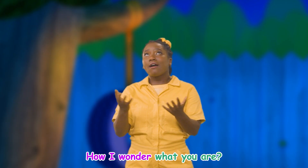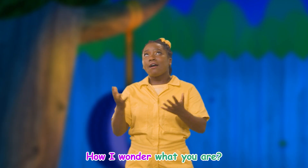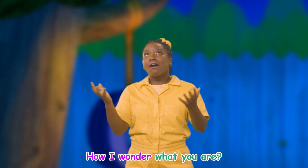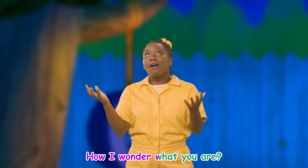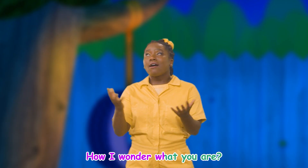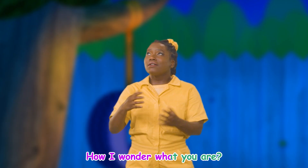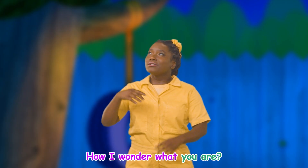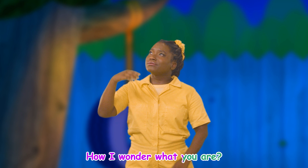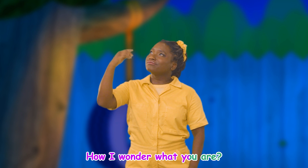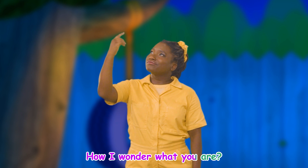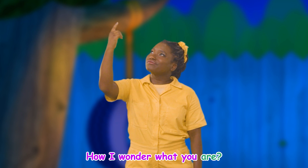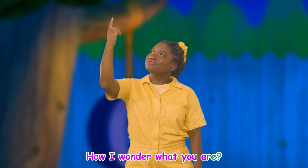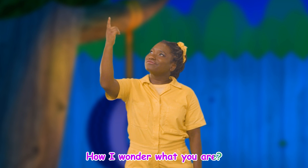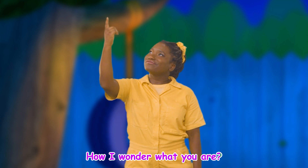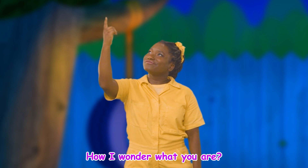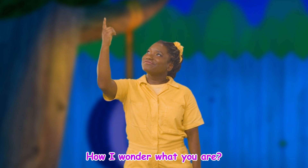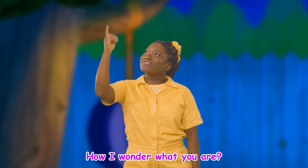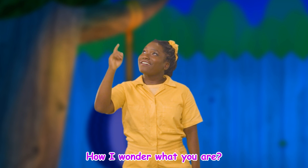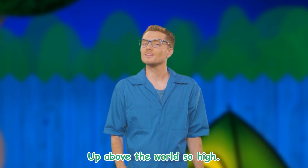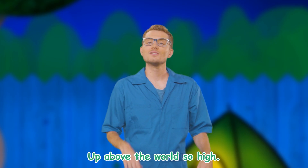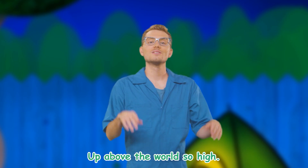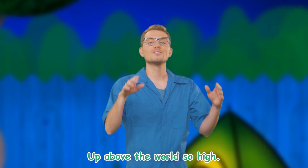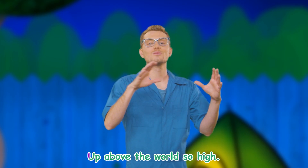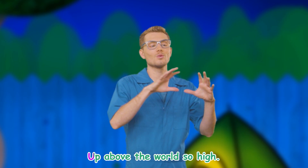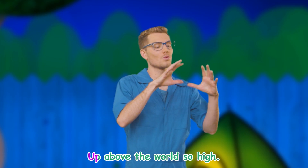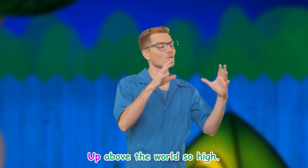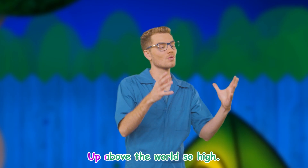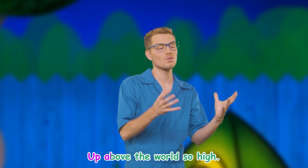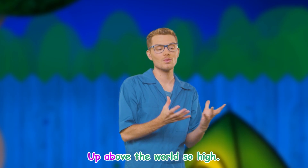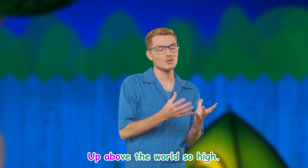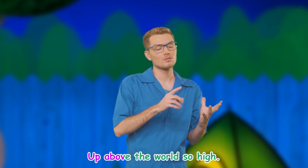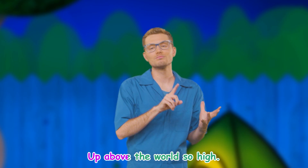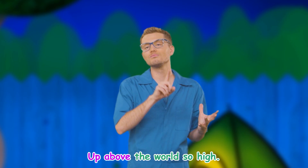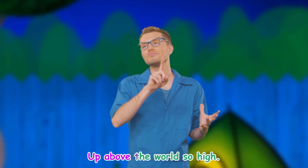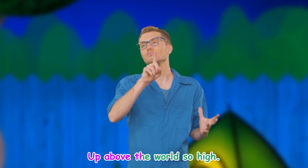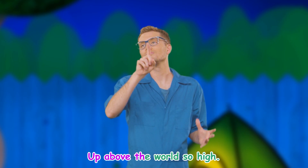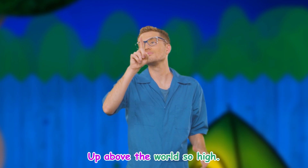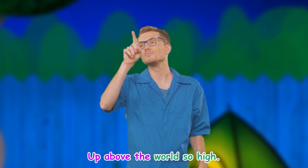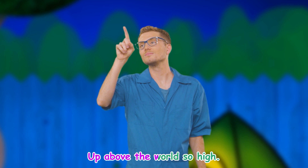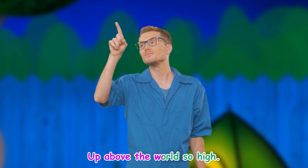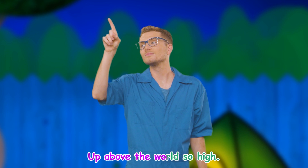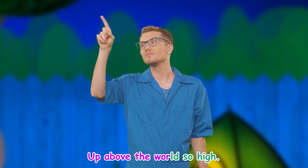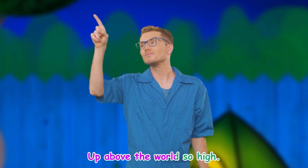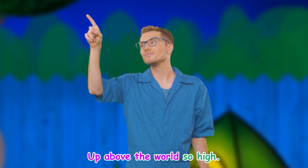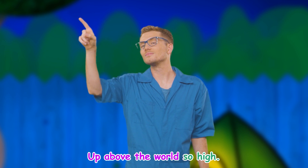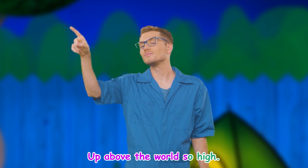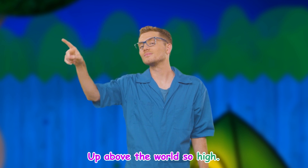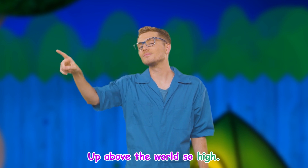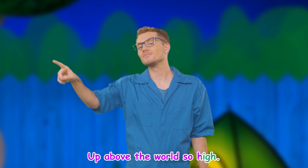what you are Up above the world so